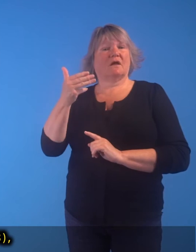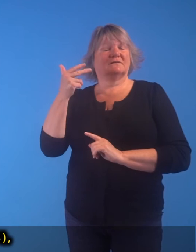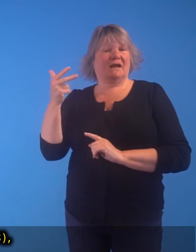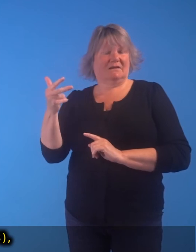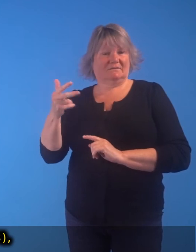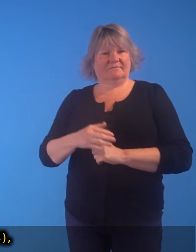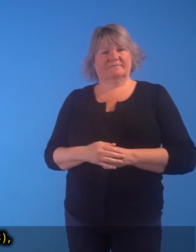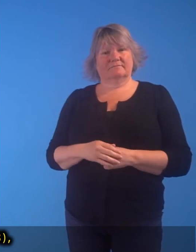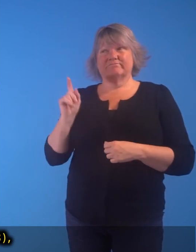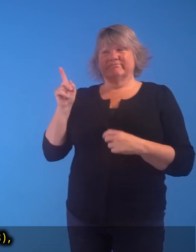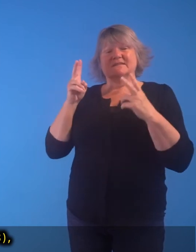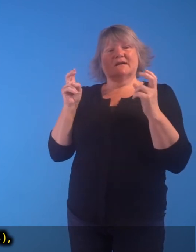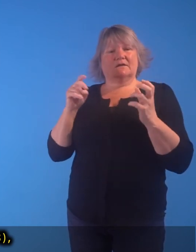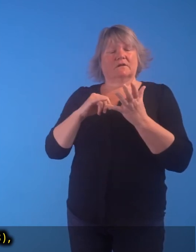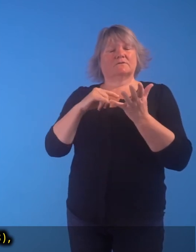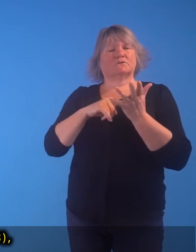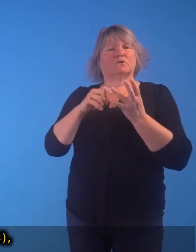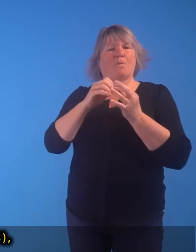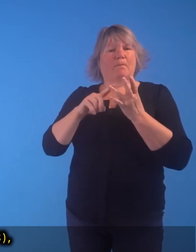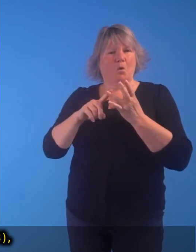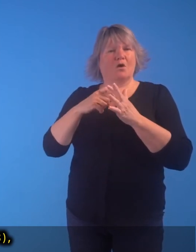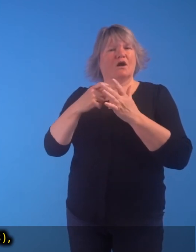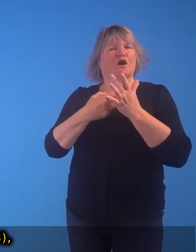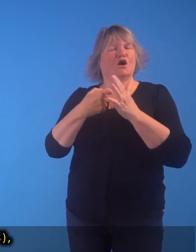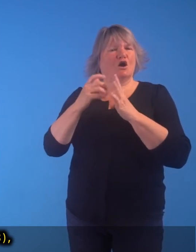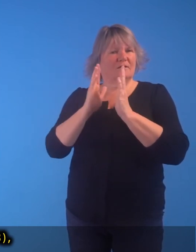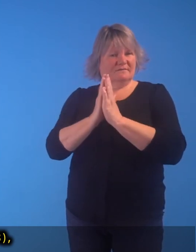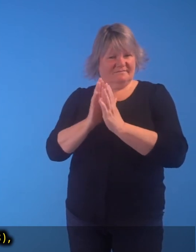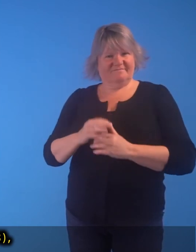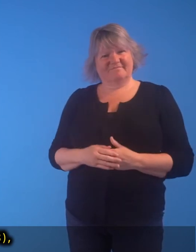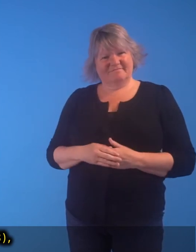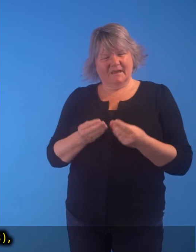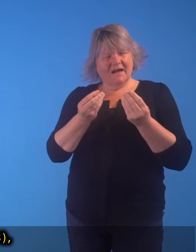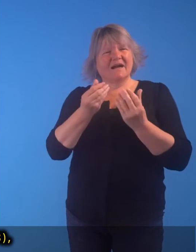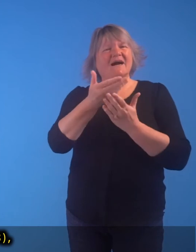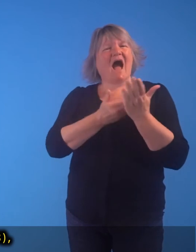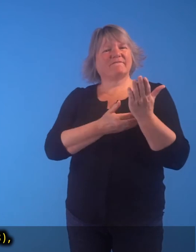Stobel Kirk Oil on Canvas 1936